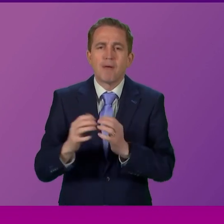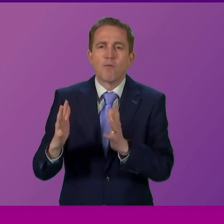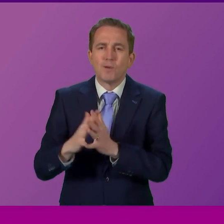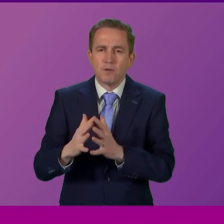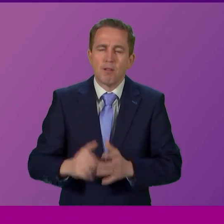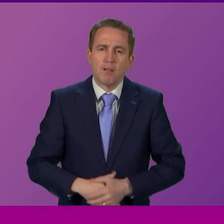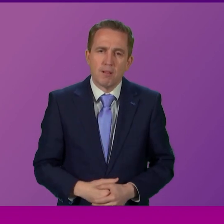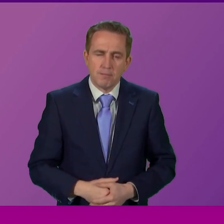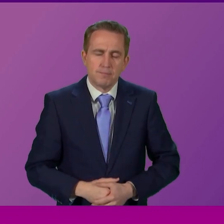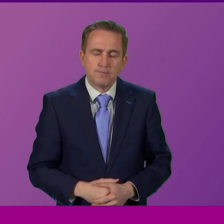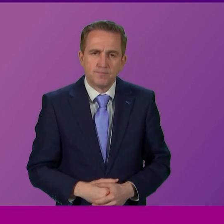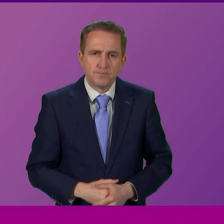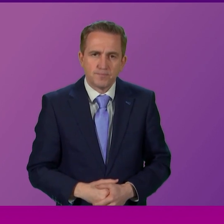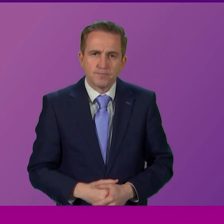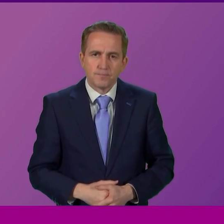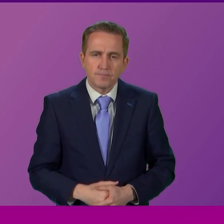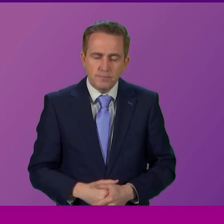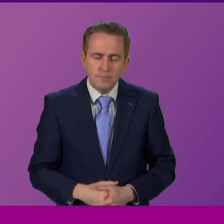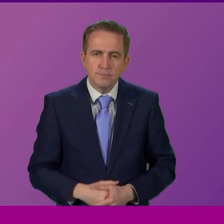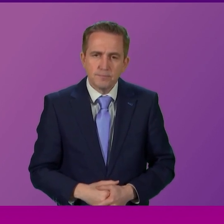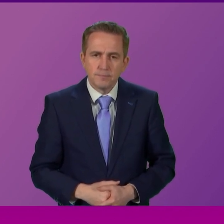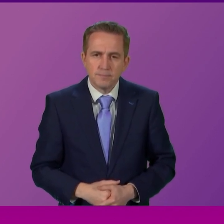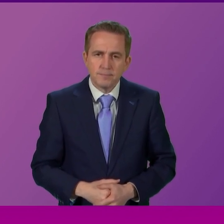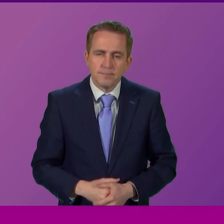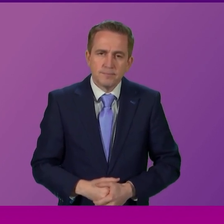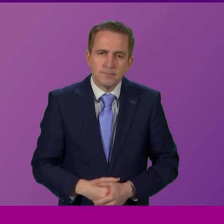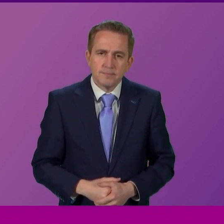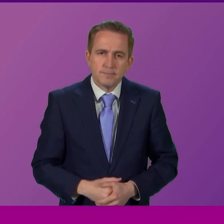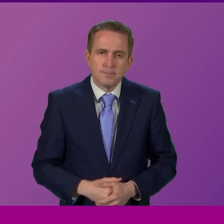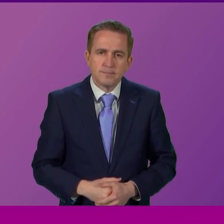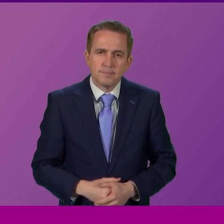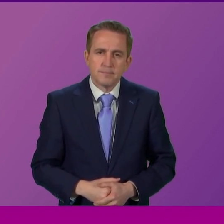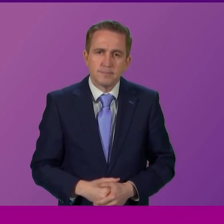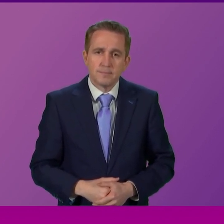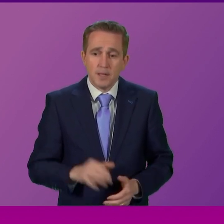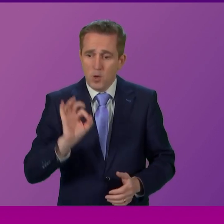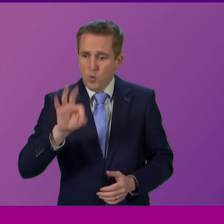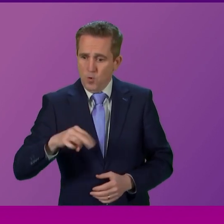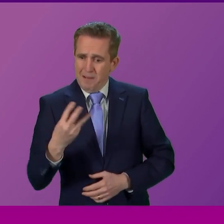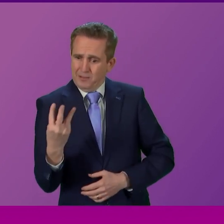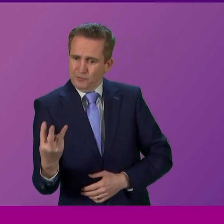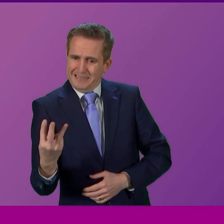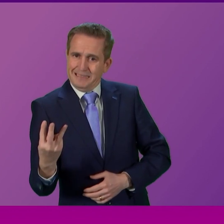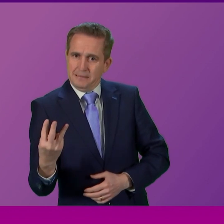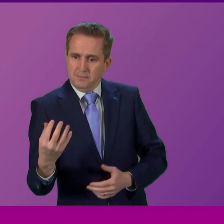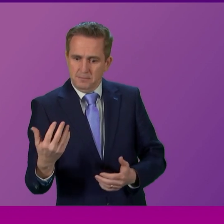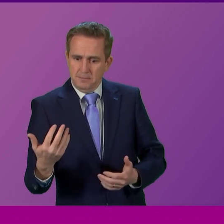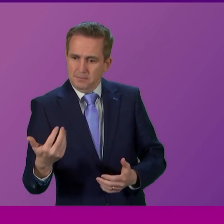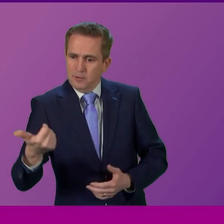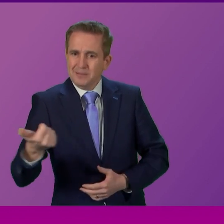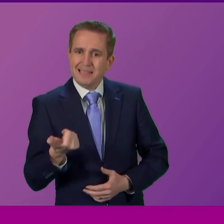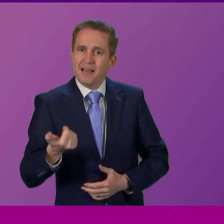Carol Mockin Thank you Presiding Officer Quarter past three there I just got a text from